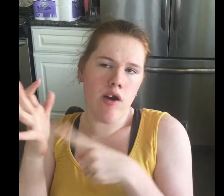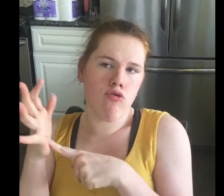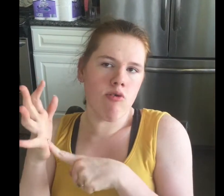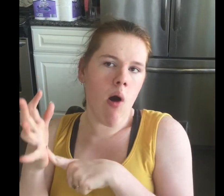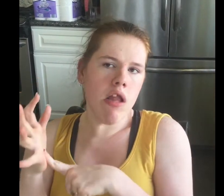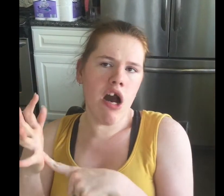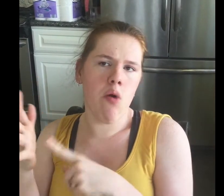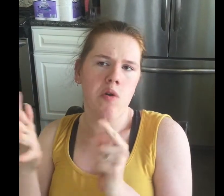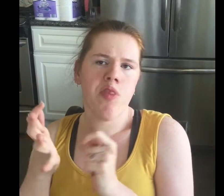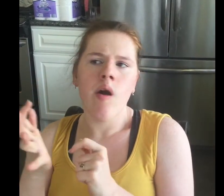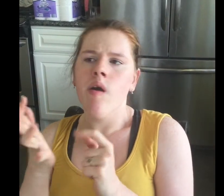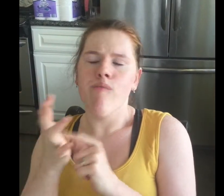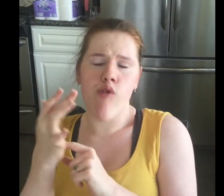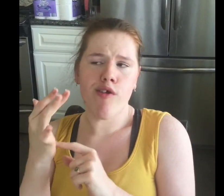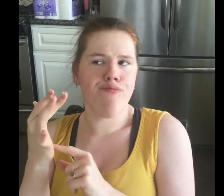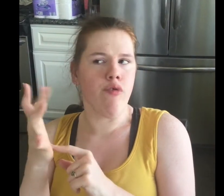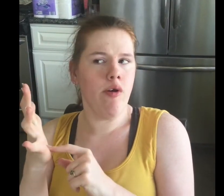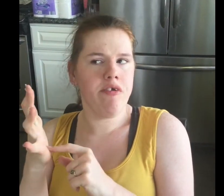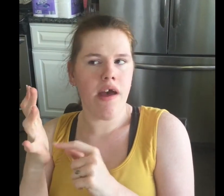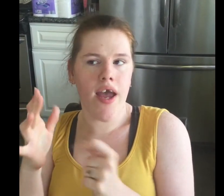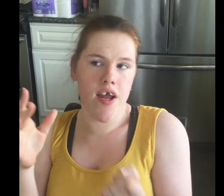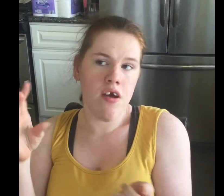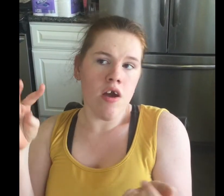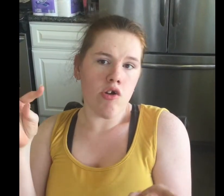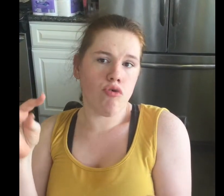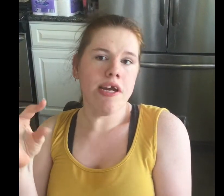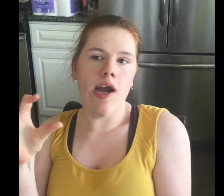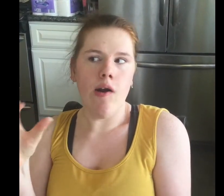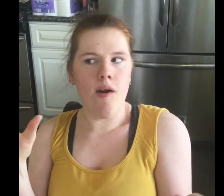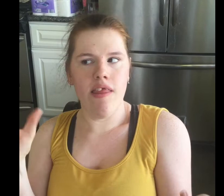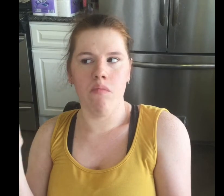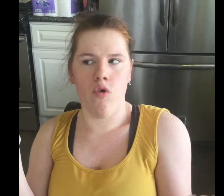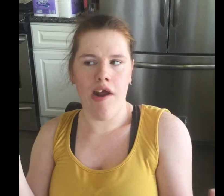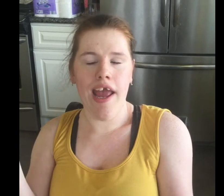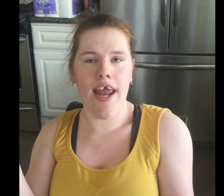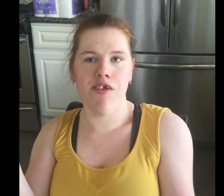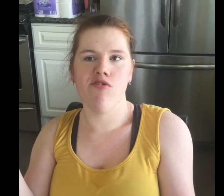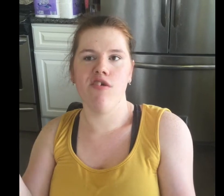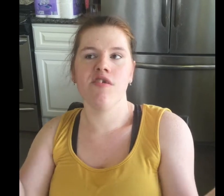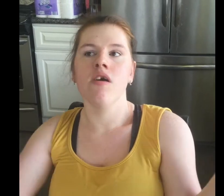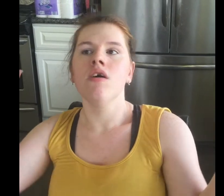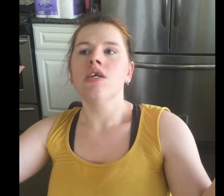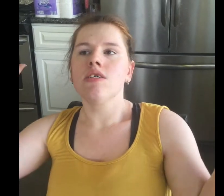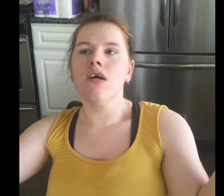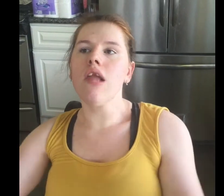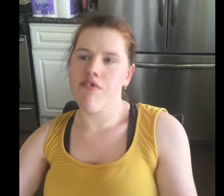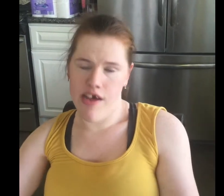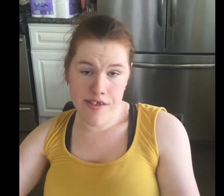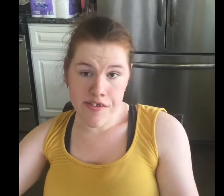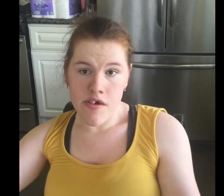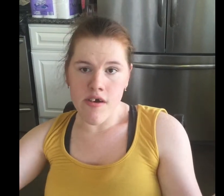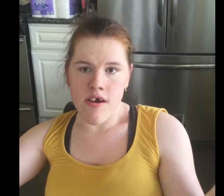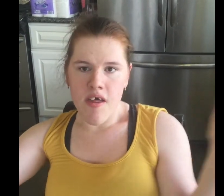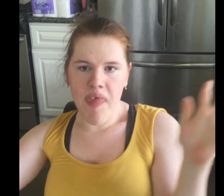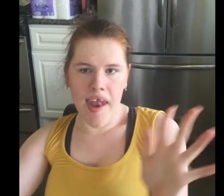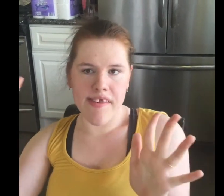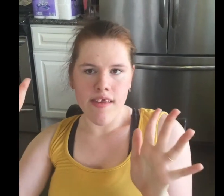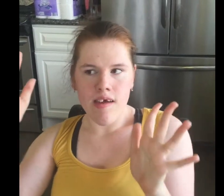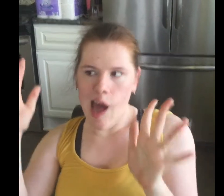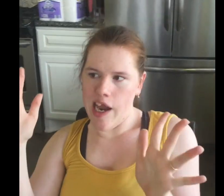granola with fresh fruit and Greek yogurt in the morning. It is just delicious. That is kind